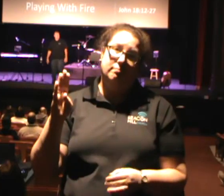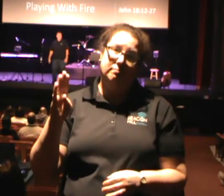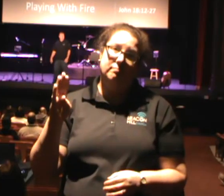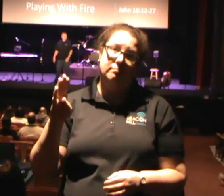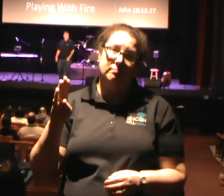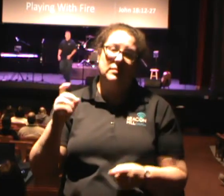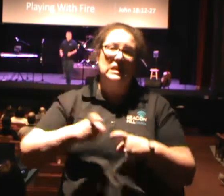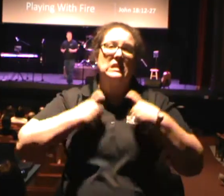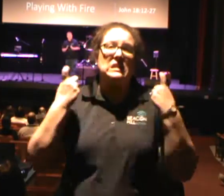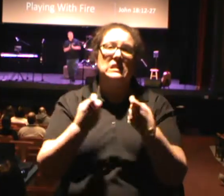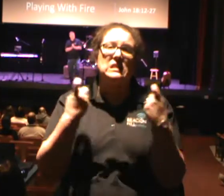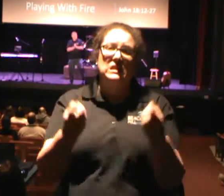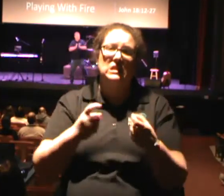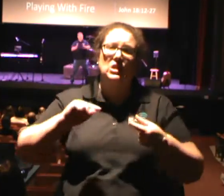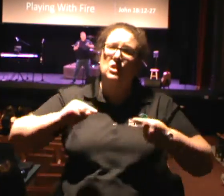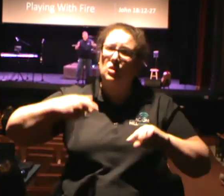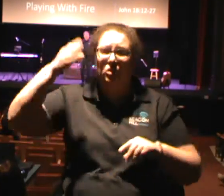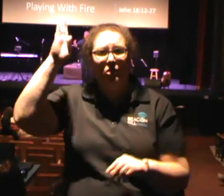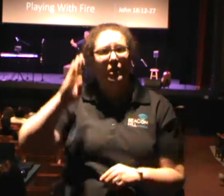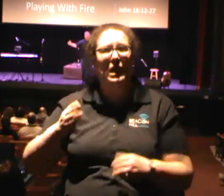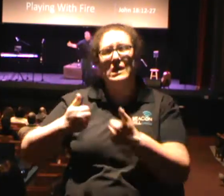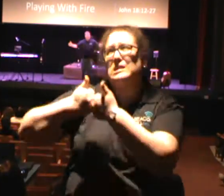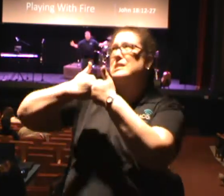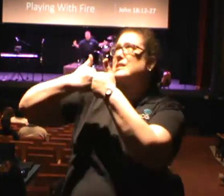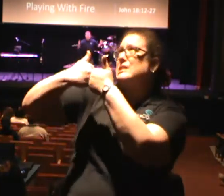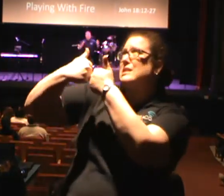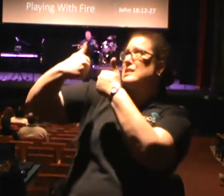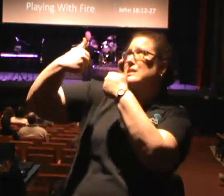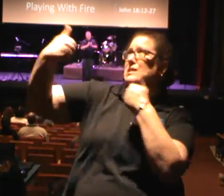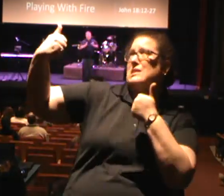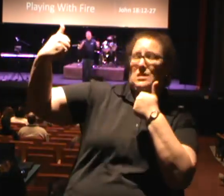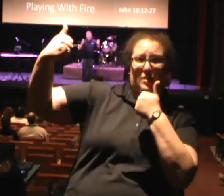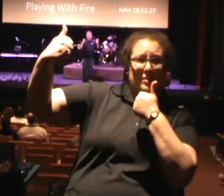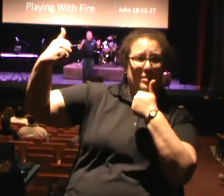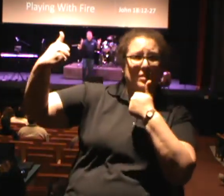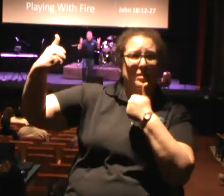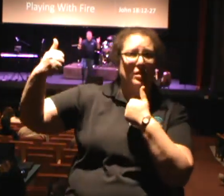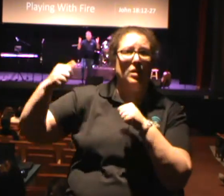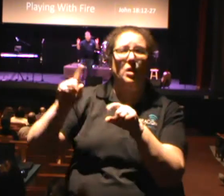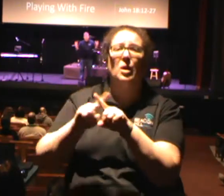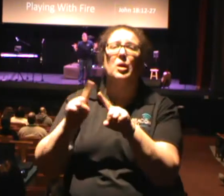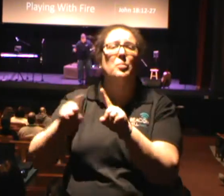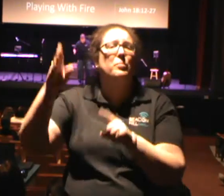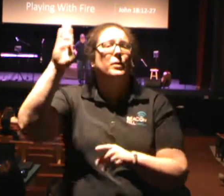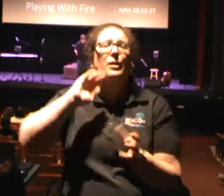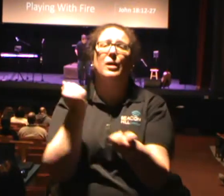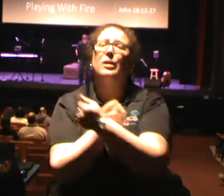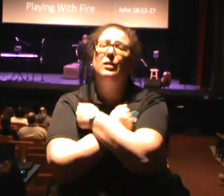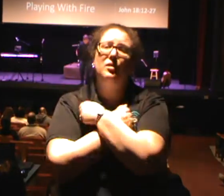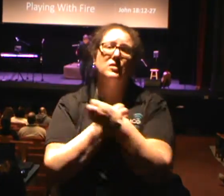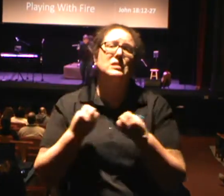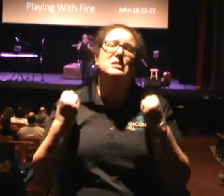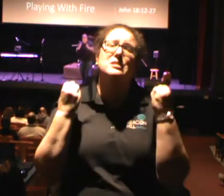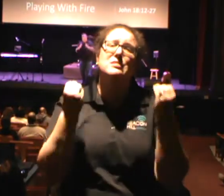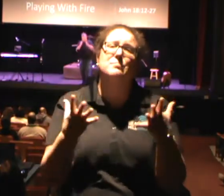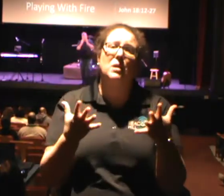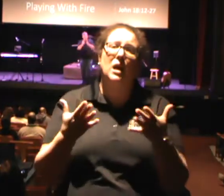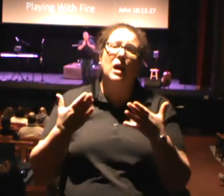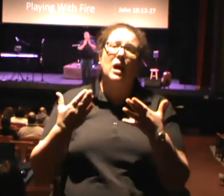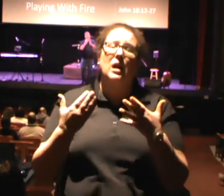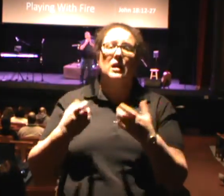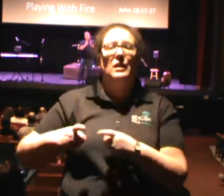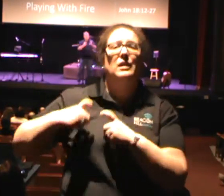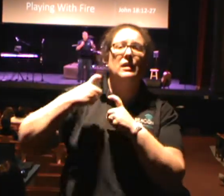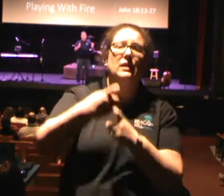Sin hurts God. separates you from God. And yet God loves you so much that He gave